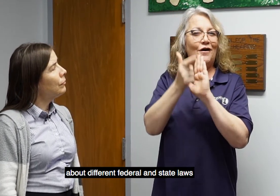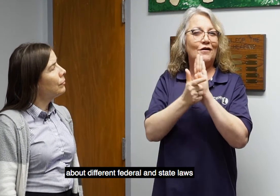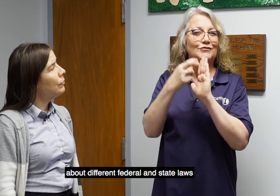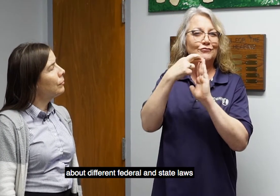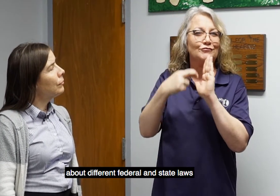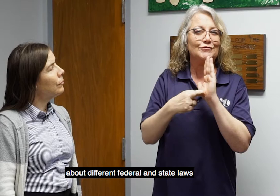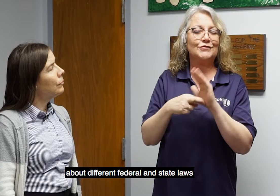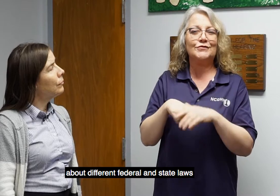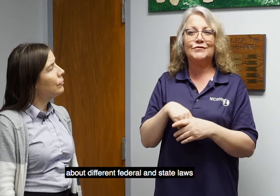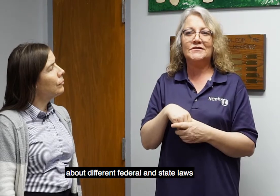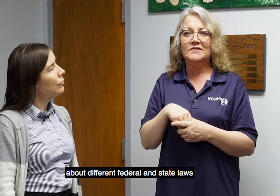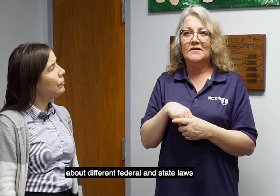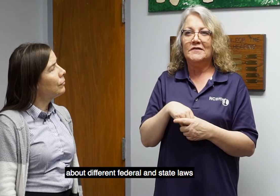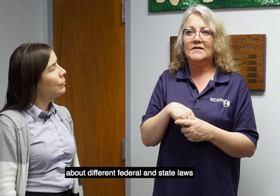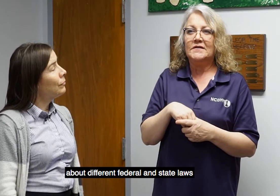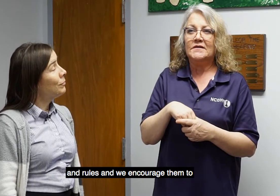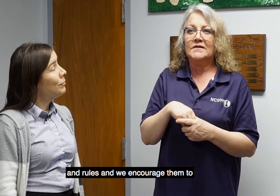federal and state laws and rules.